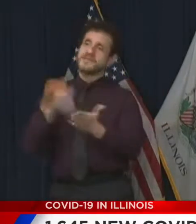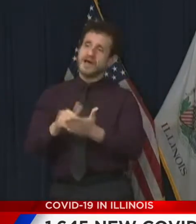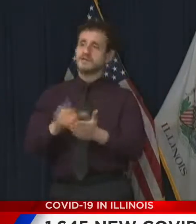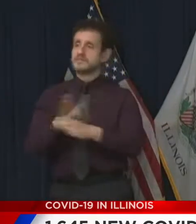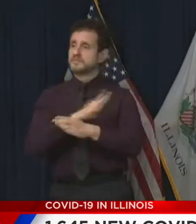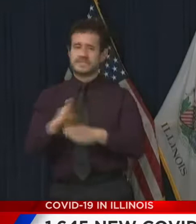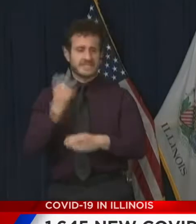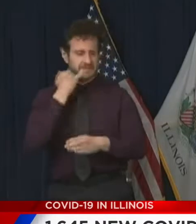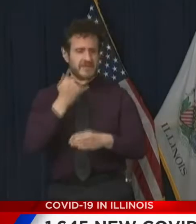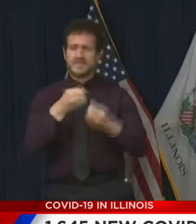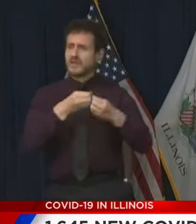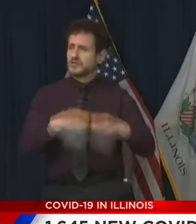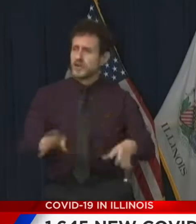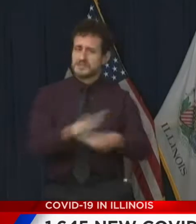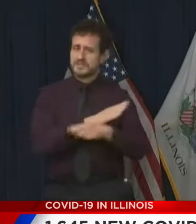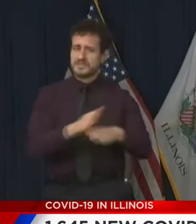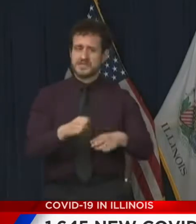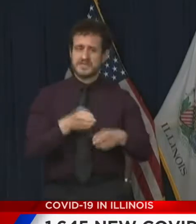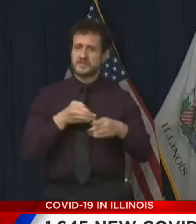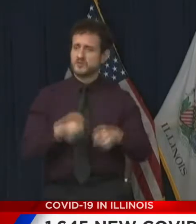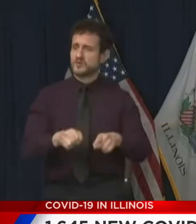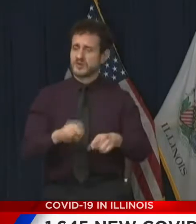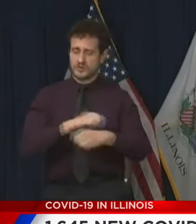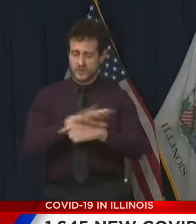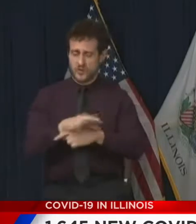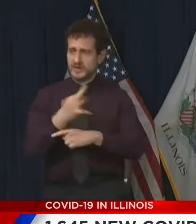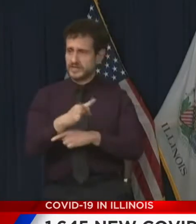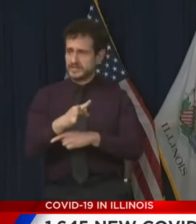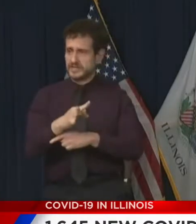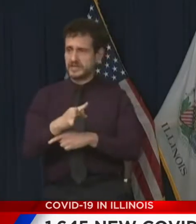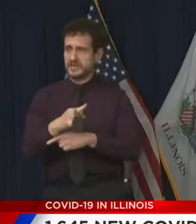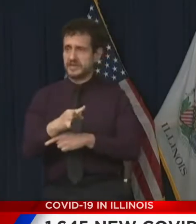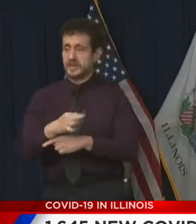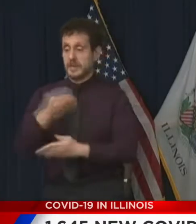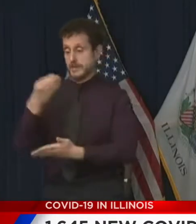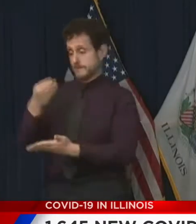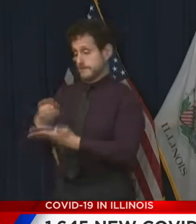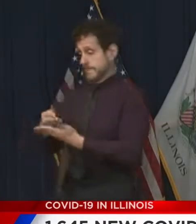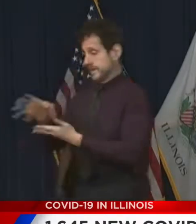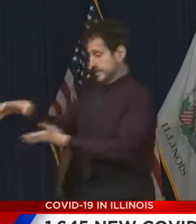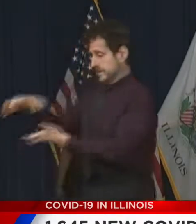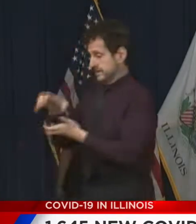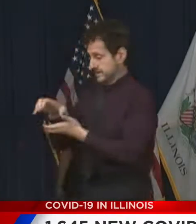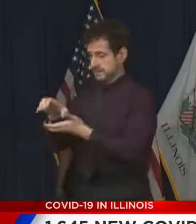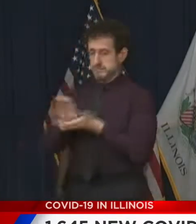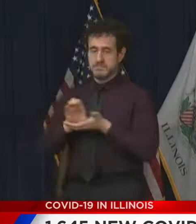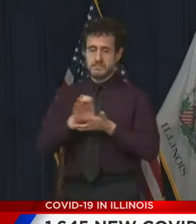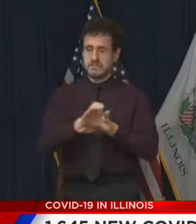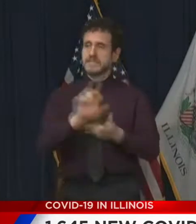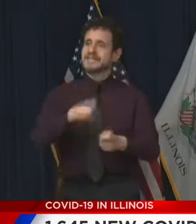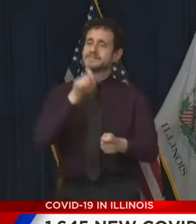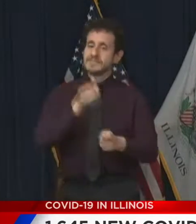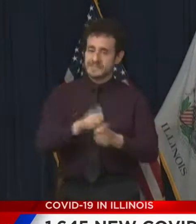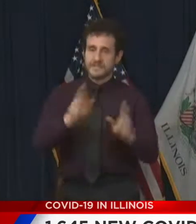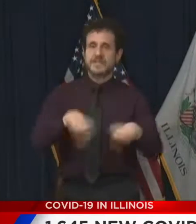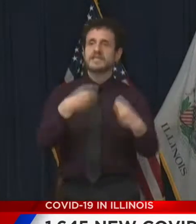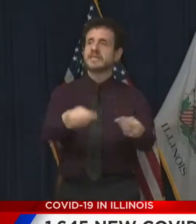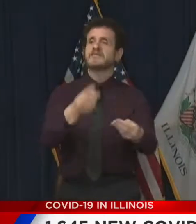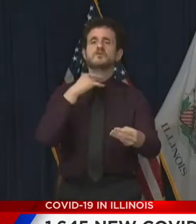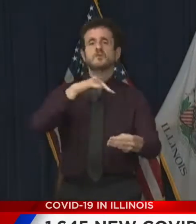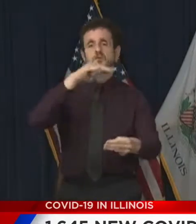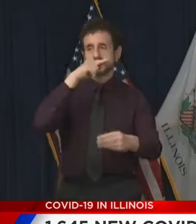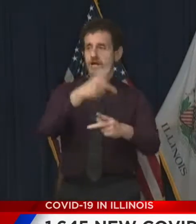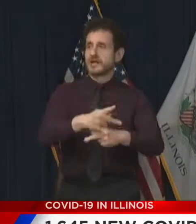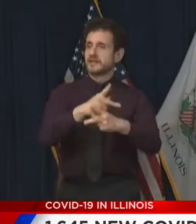due to the COVID pandemic, with a substantial allotment set aside specifically for child care providers, an